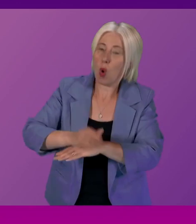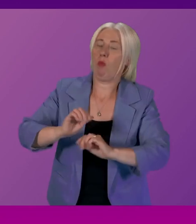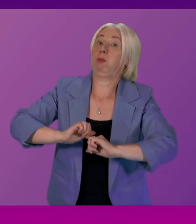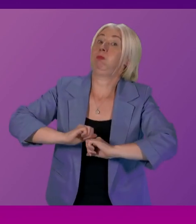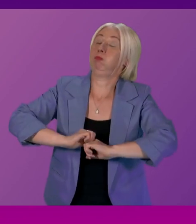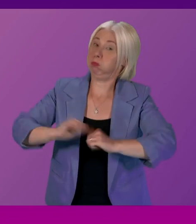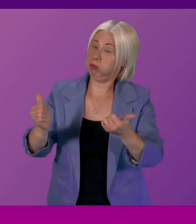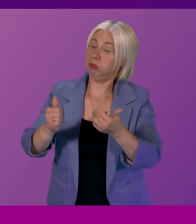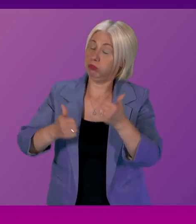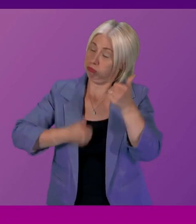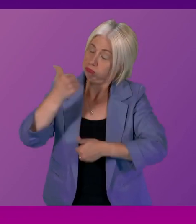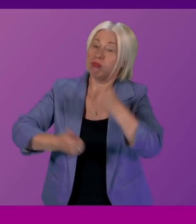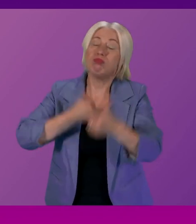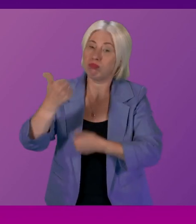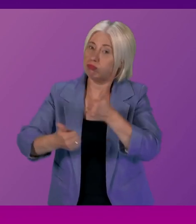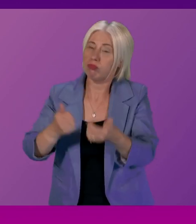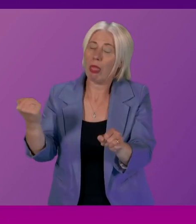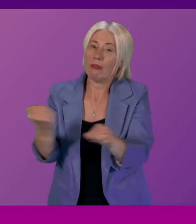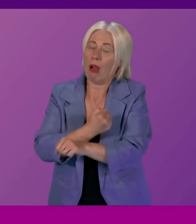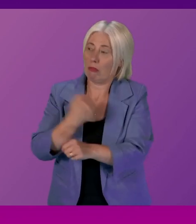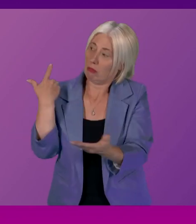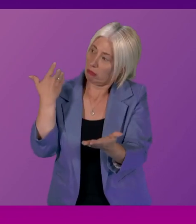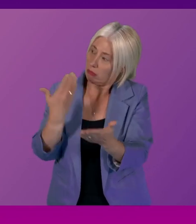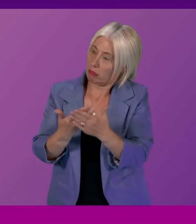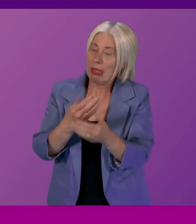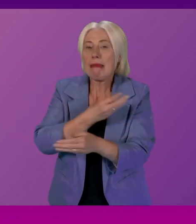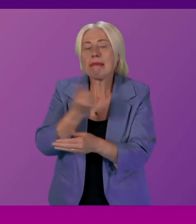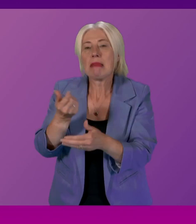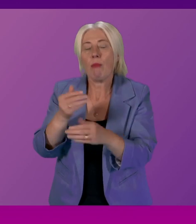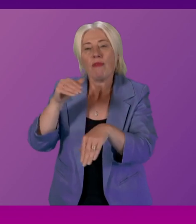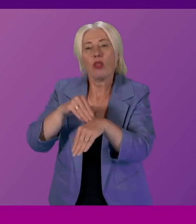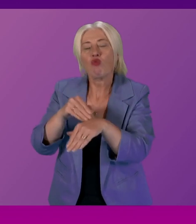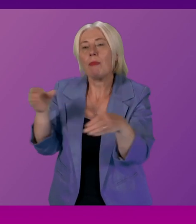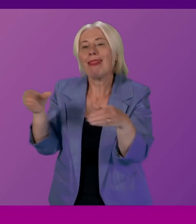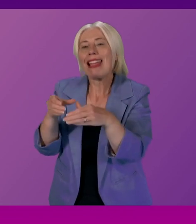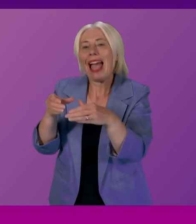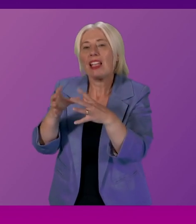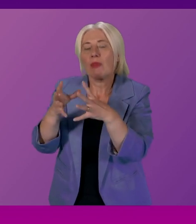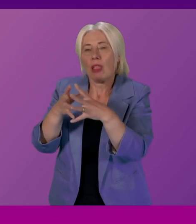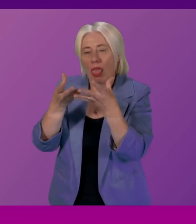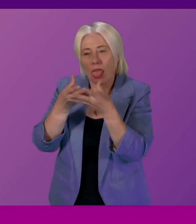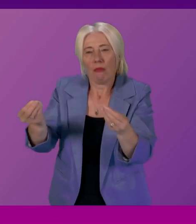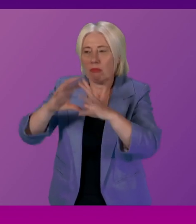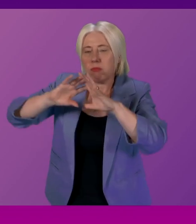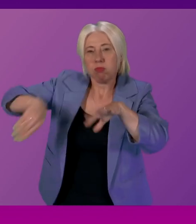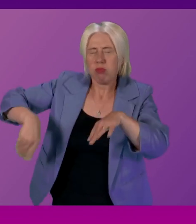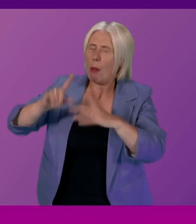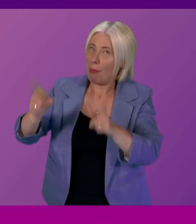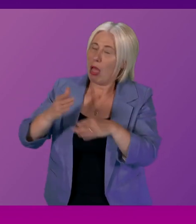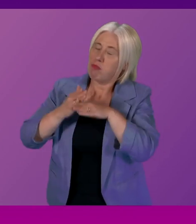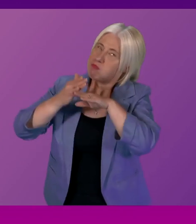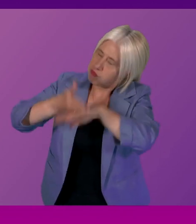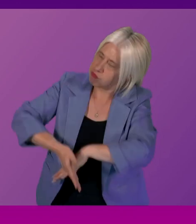rewards in terms of breaking up some of those criminal gangs but there is a significant amount of work